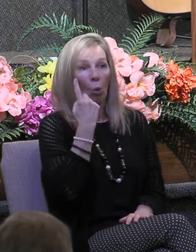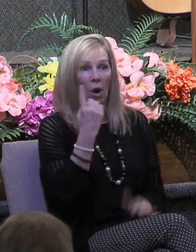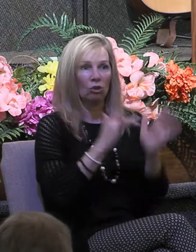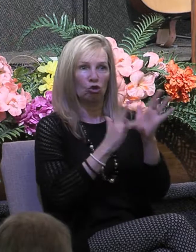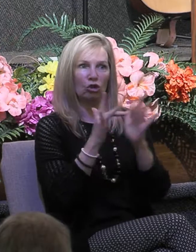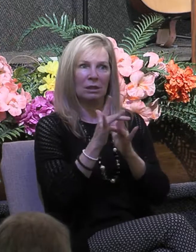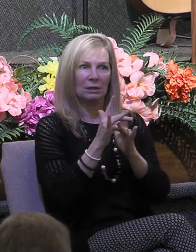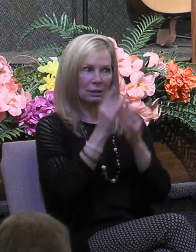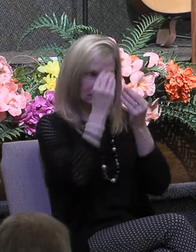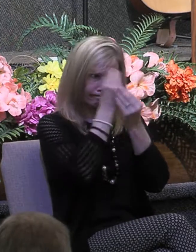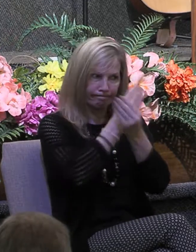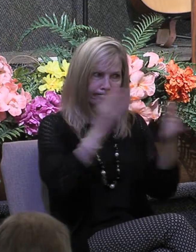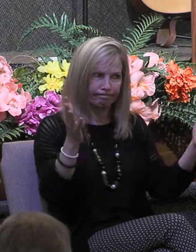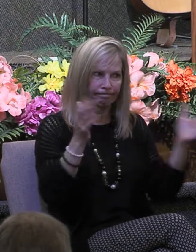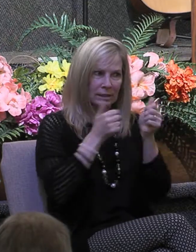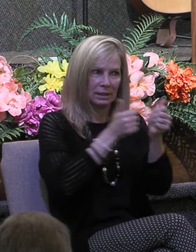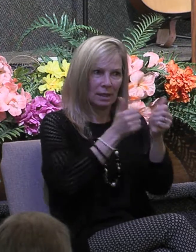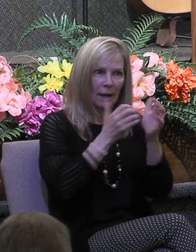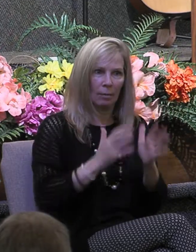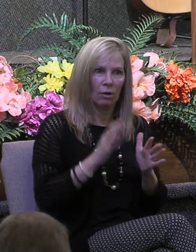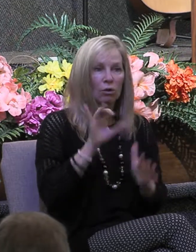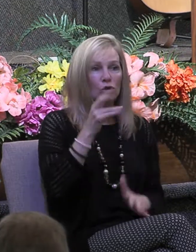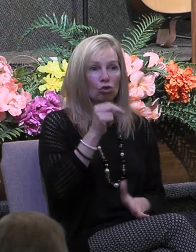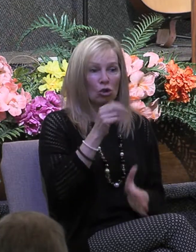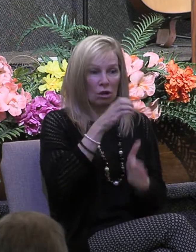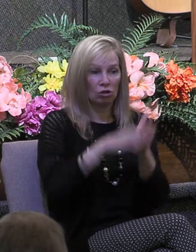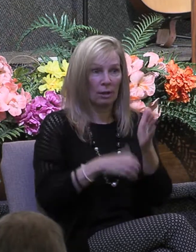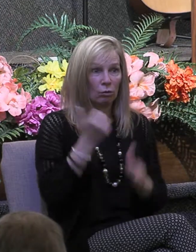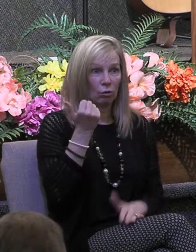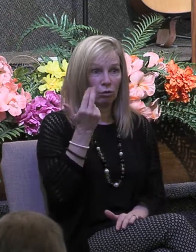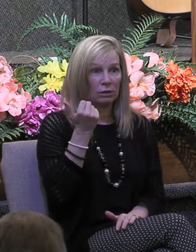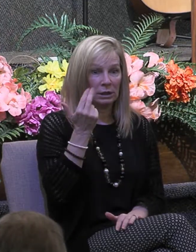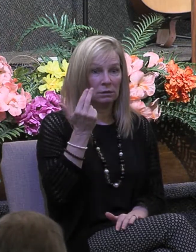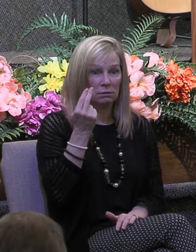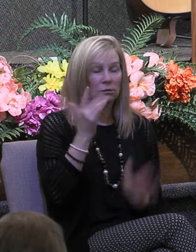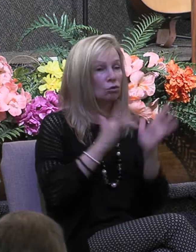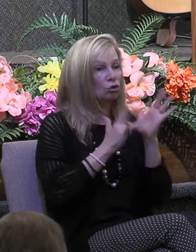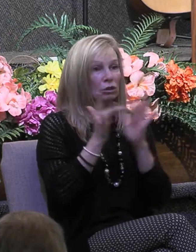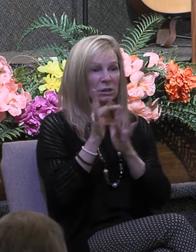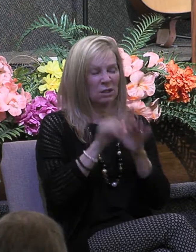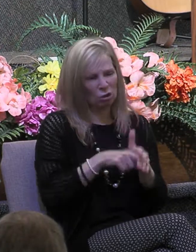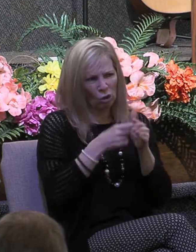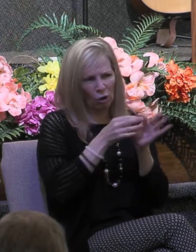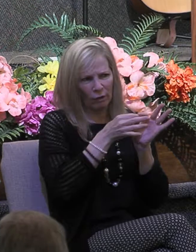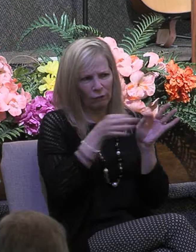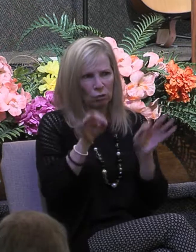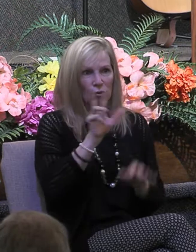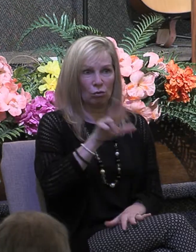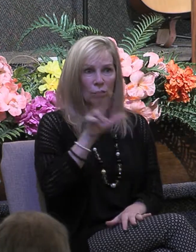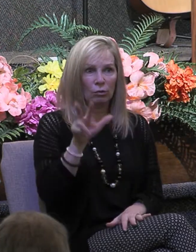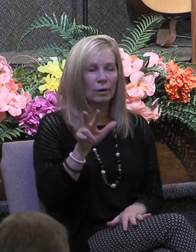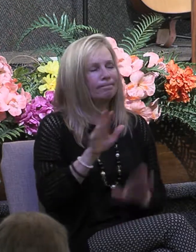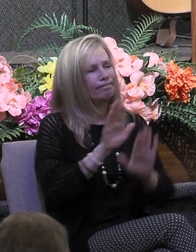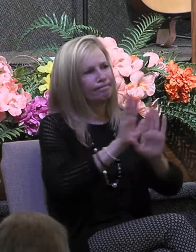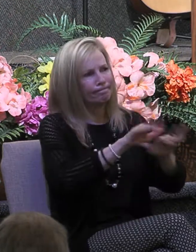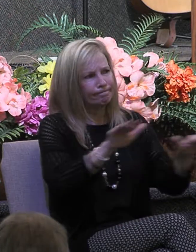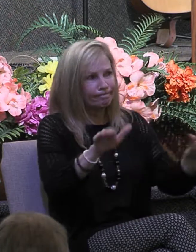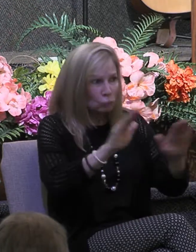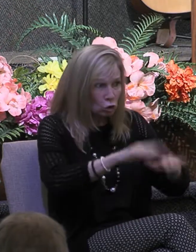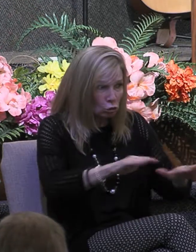chapter 13. Let me read to you what Jesus said, starting in verse 33. He said, little children, I'm with you a